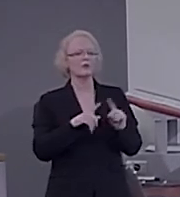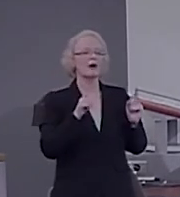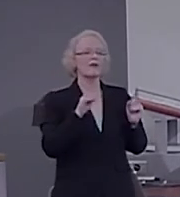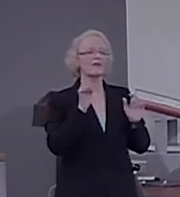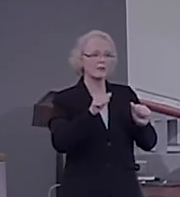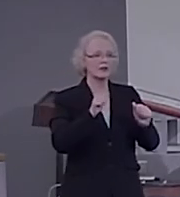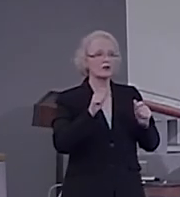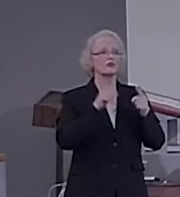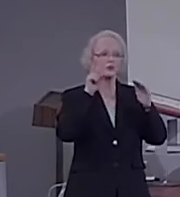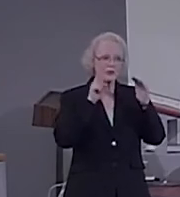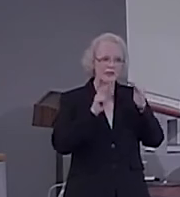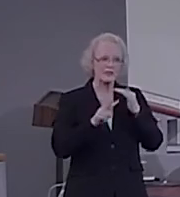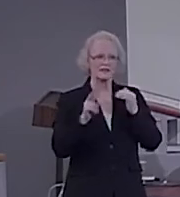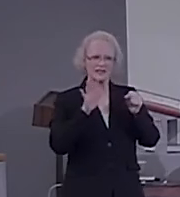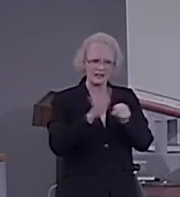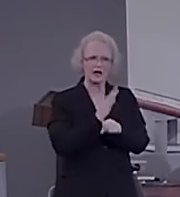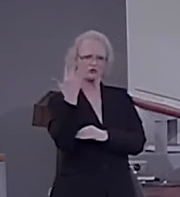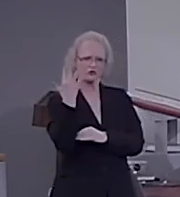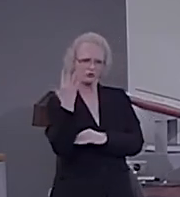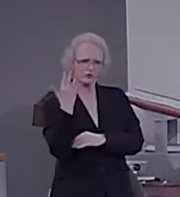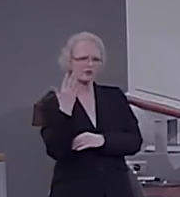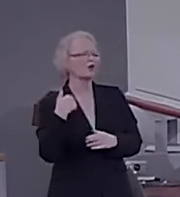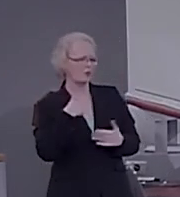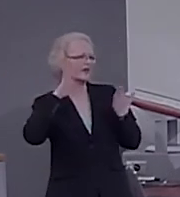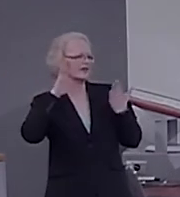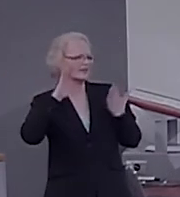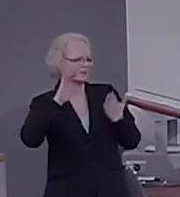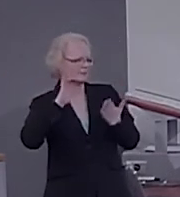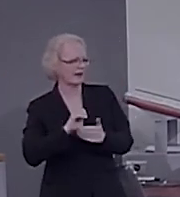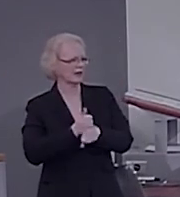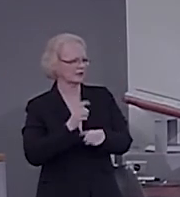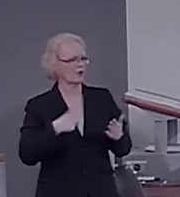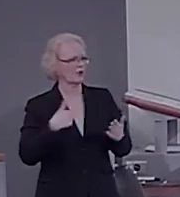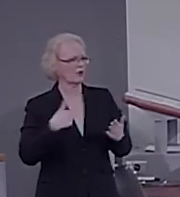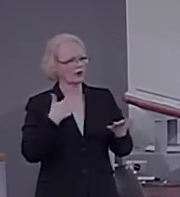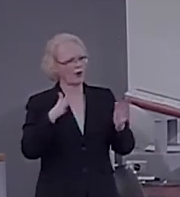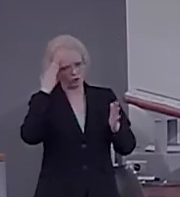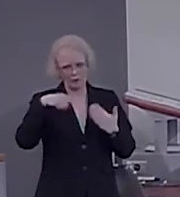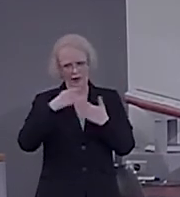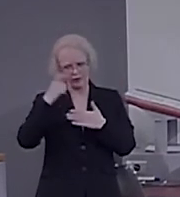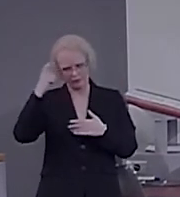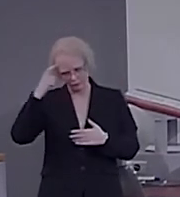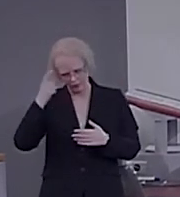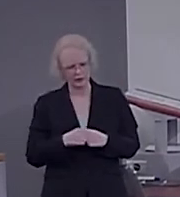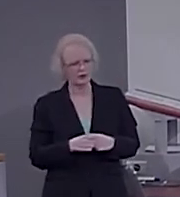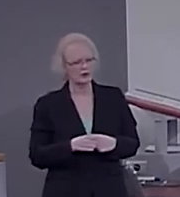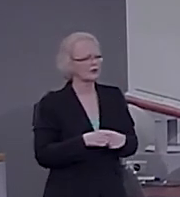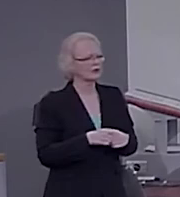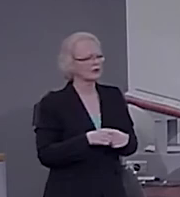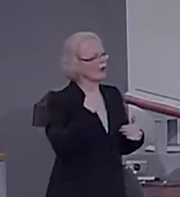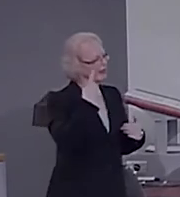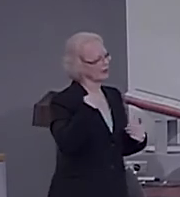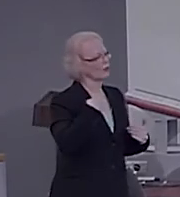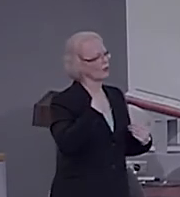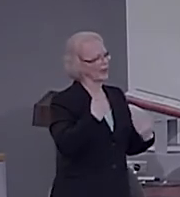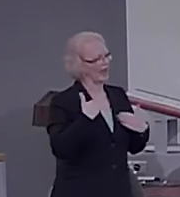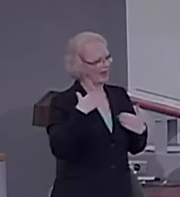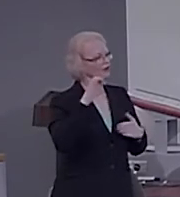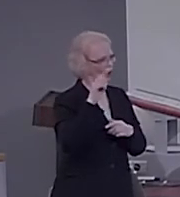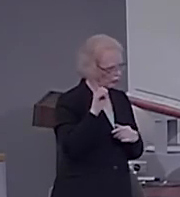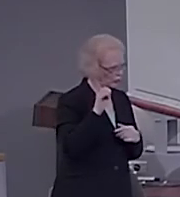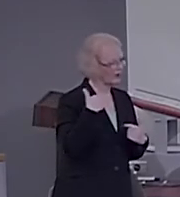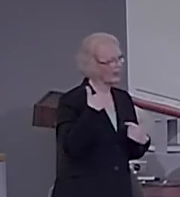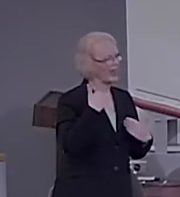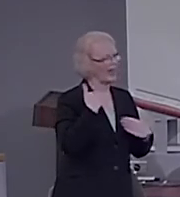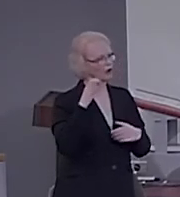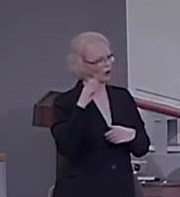would be expected from what we know about the brain. So, I think that we have added a code, a code for trees, but